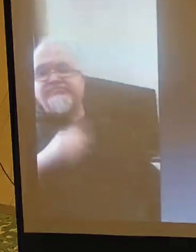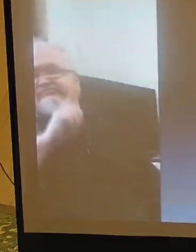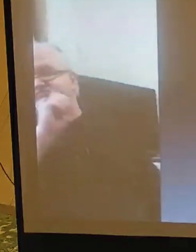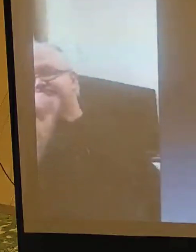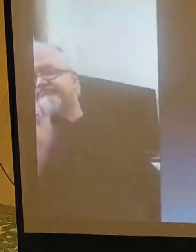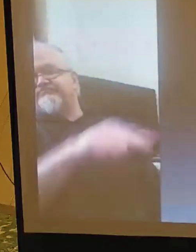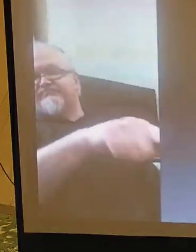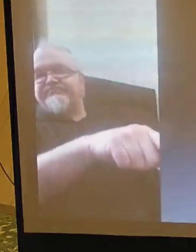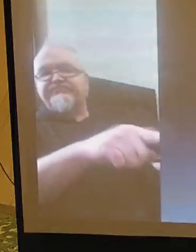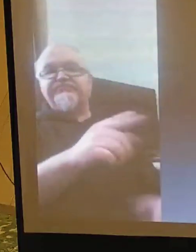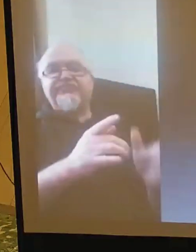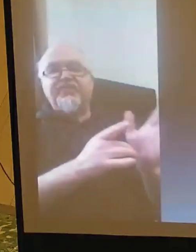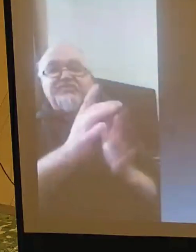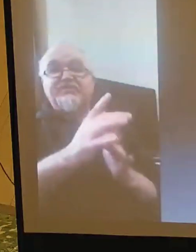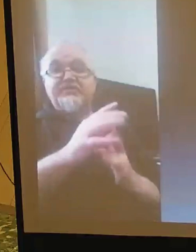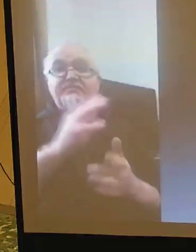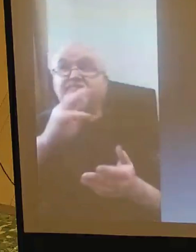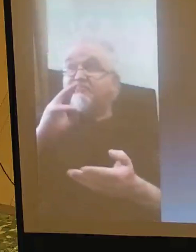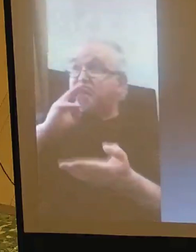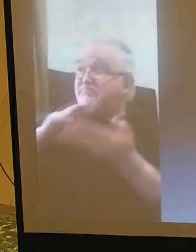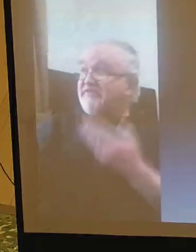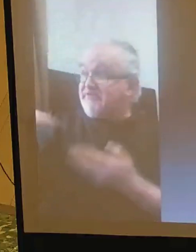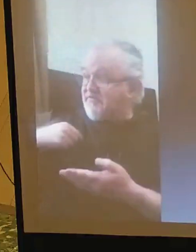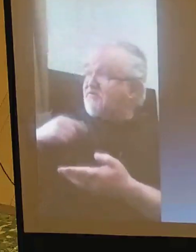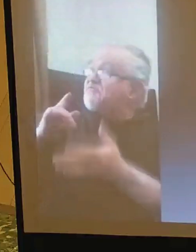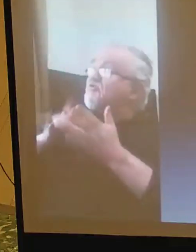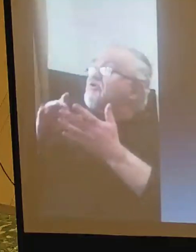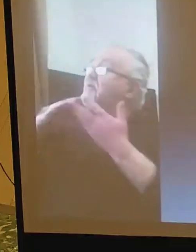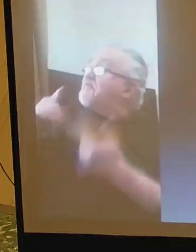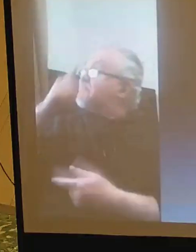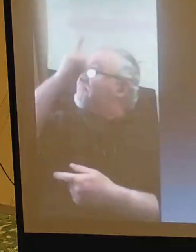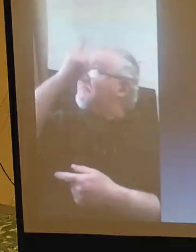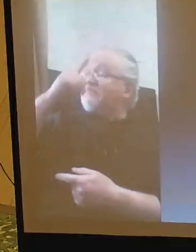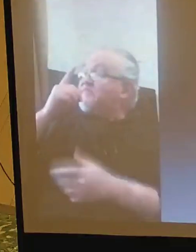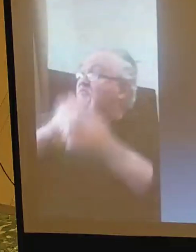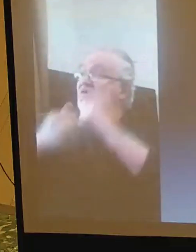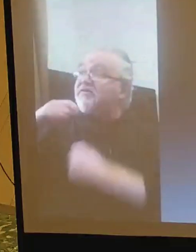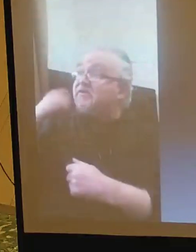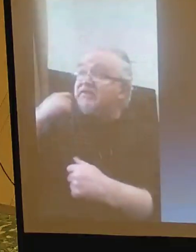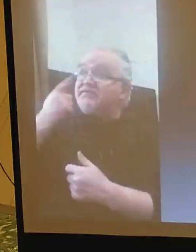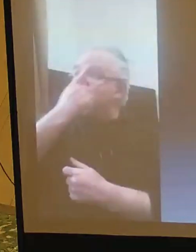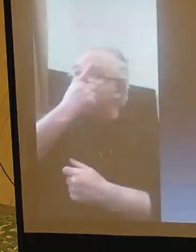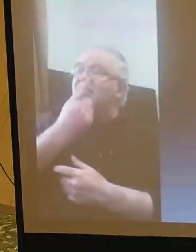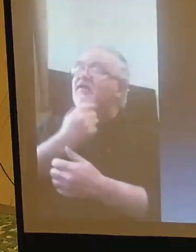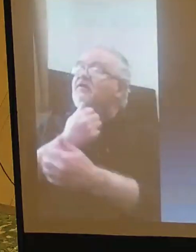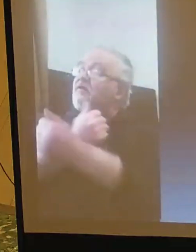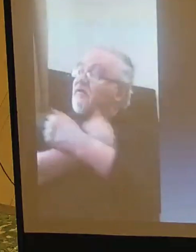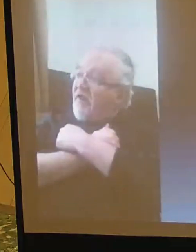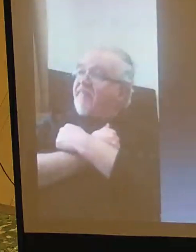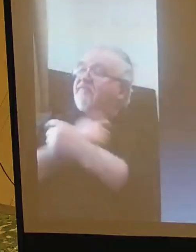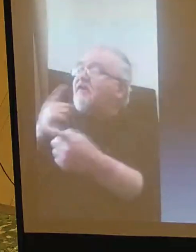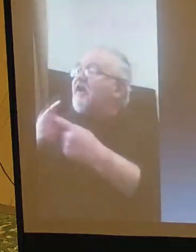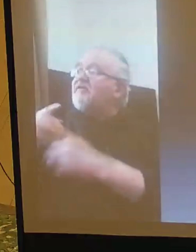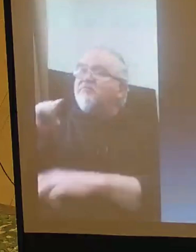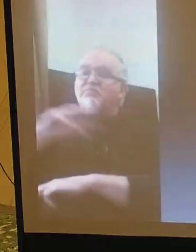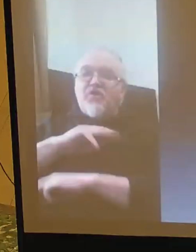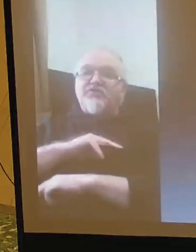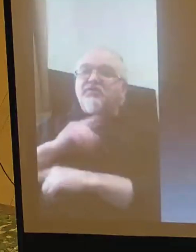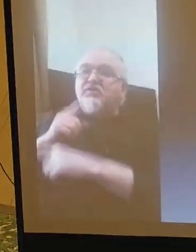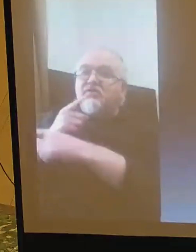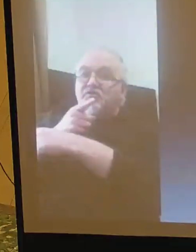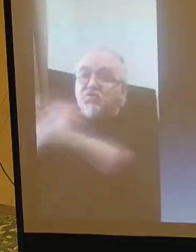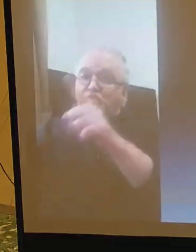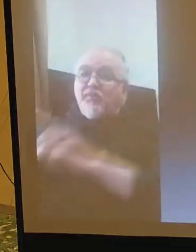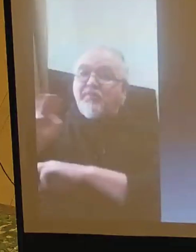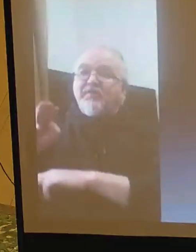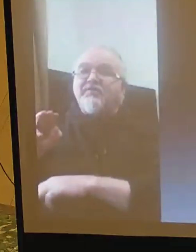Maybe they wanted to ignore Jesus' teaching and God's message of